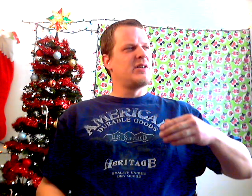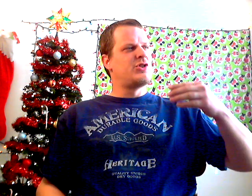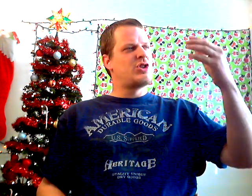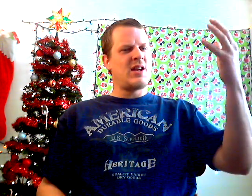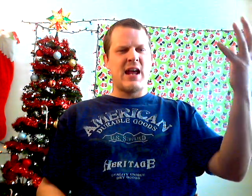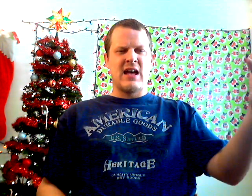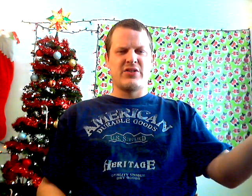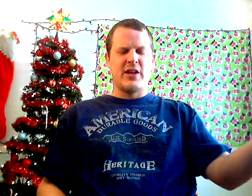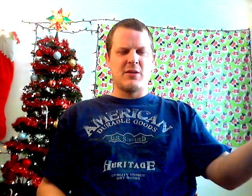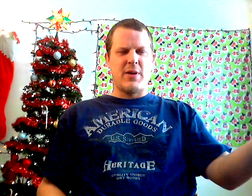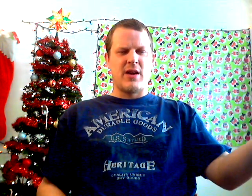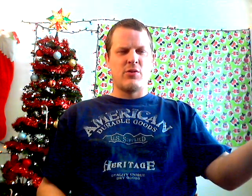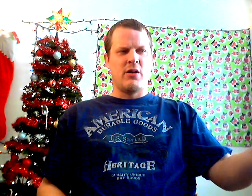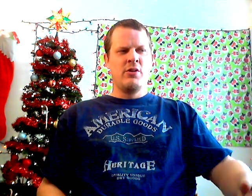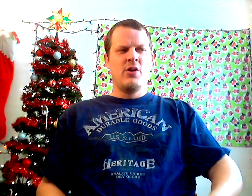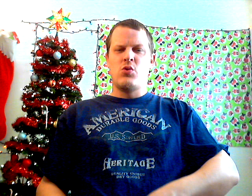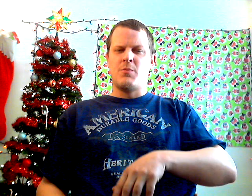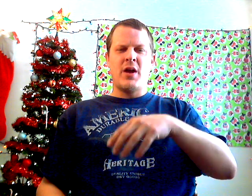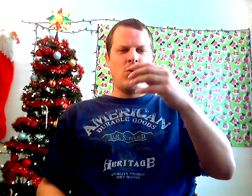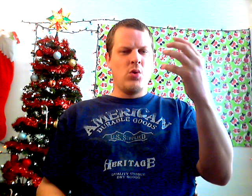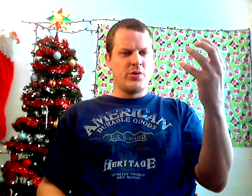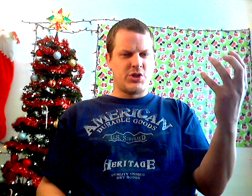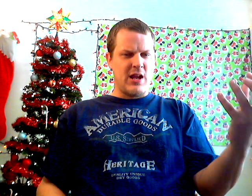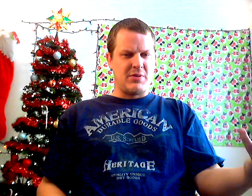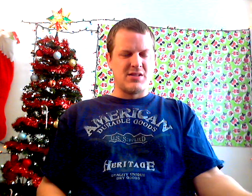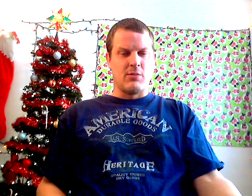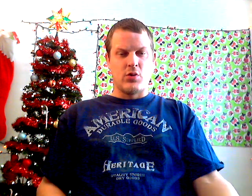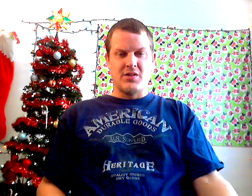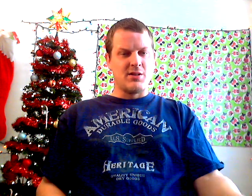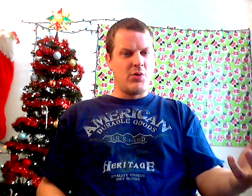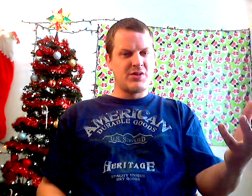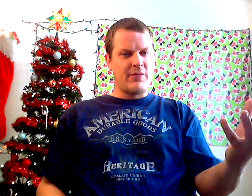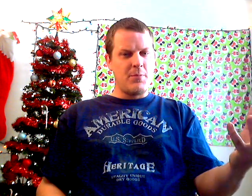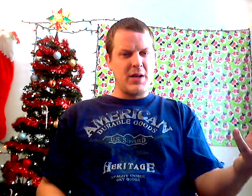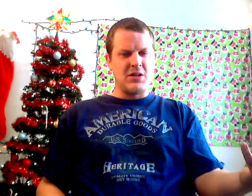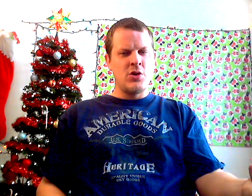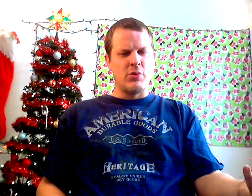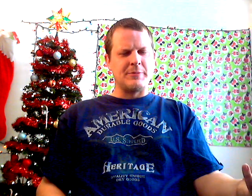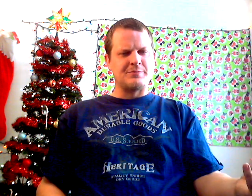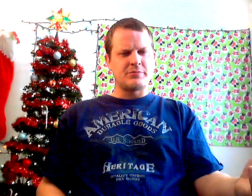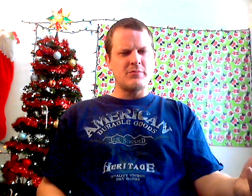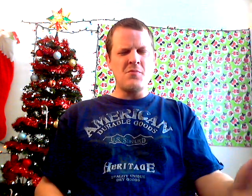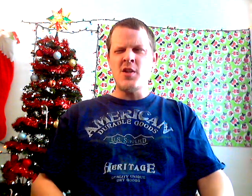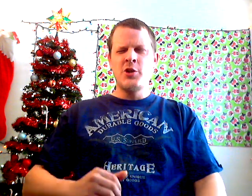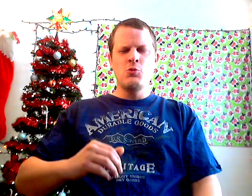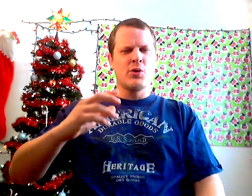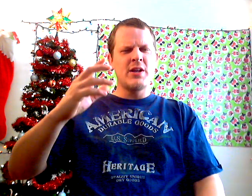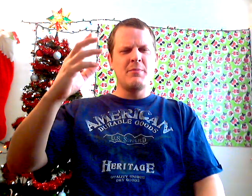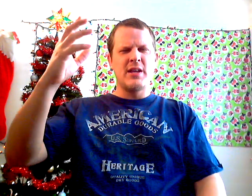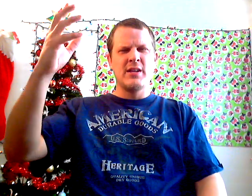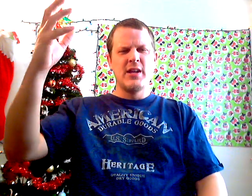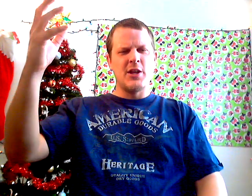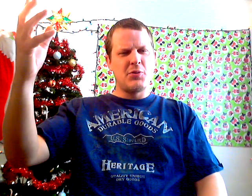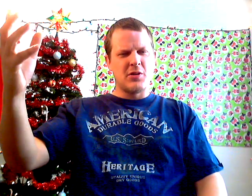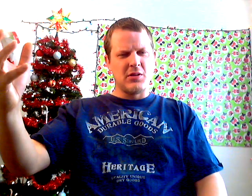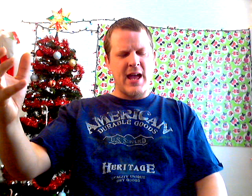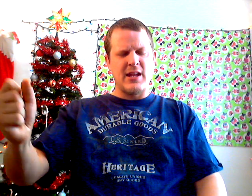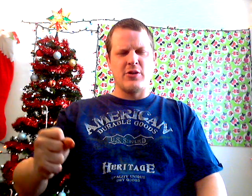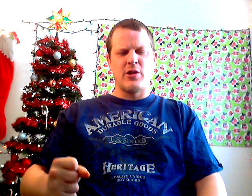legit athletic background who had been a world champion somewhere else, and most everybody knew it. And you bring him in, and you put a gladiator